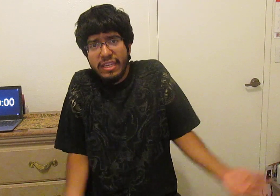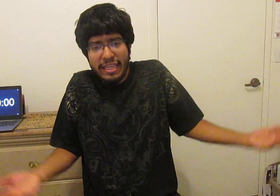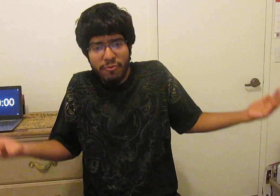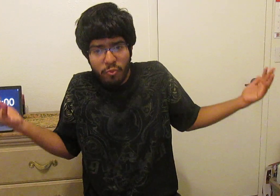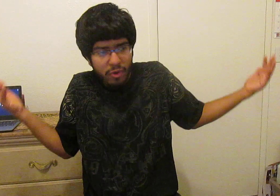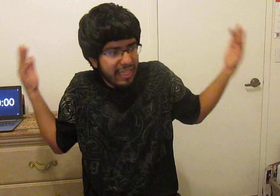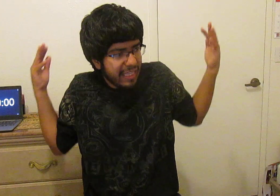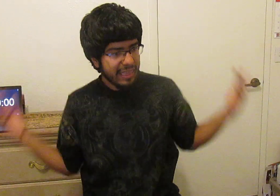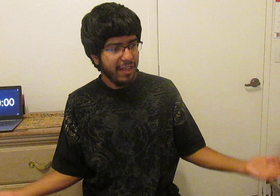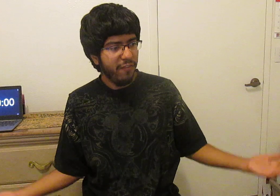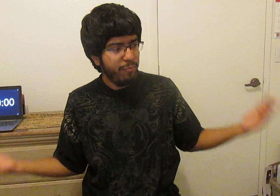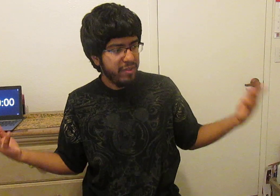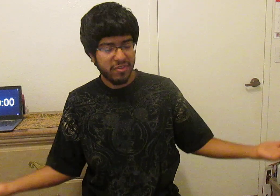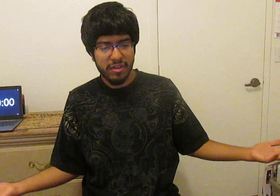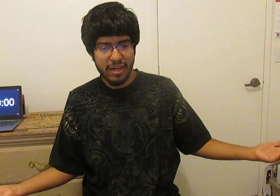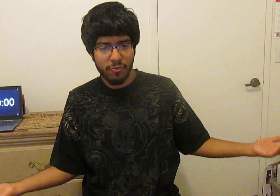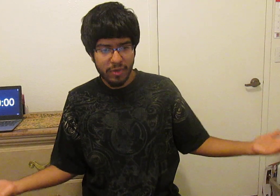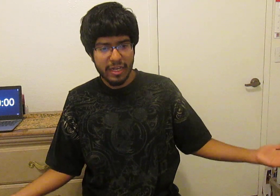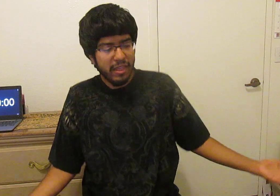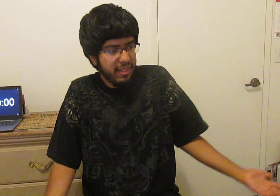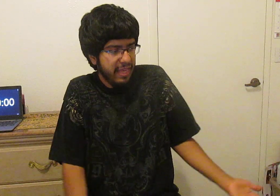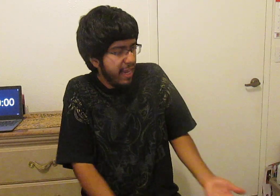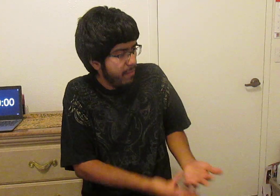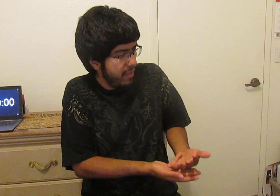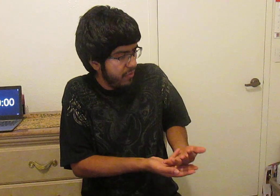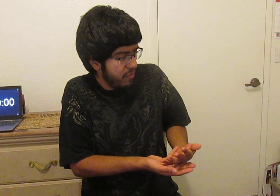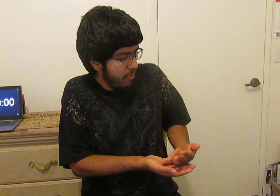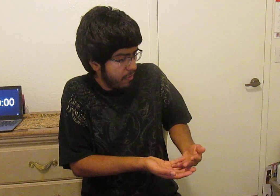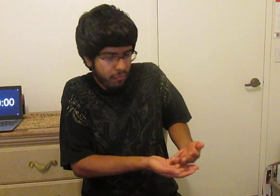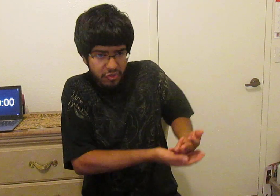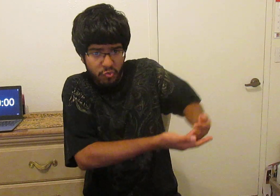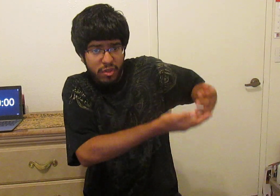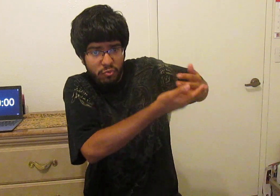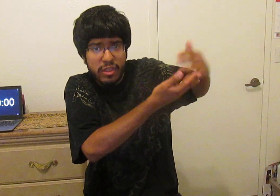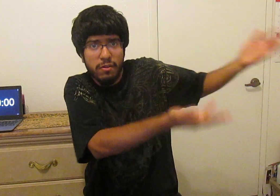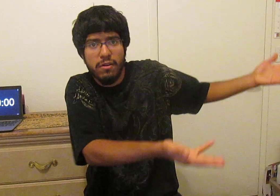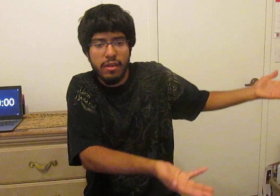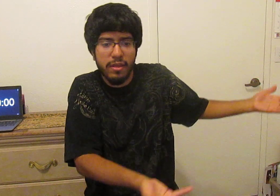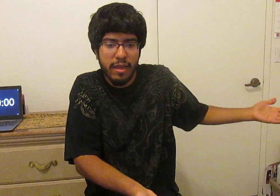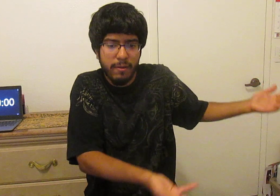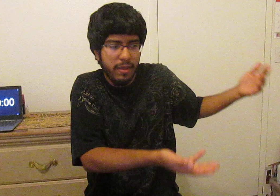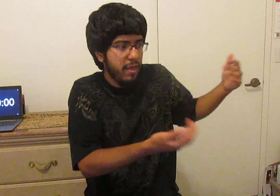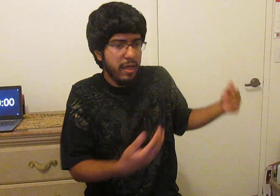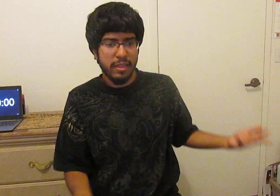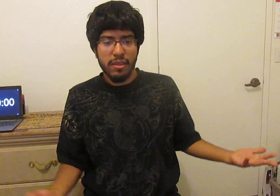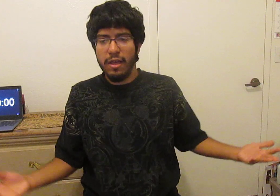really love Princess Connect Redive I think the animes was really really good I thought